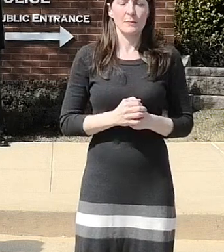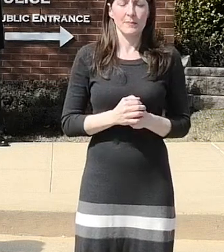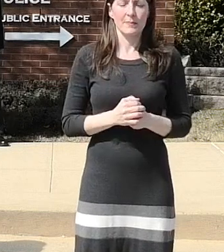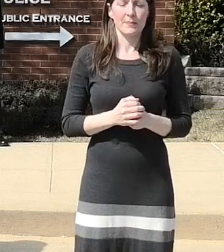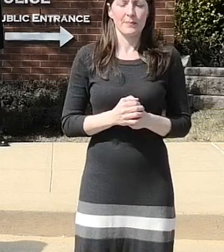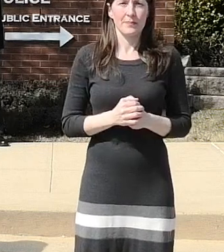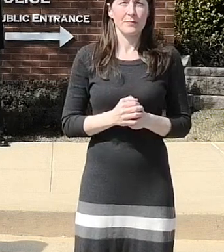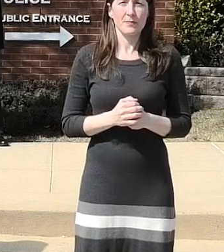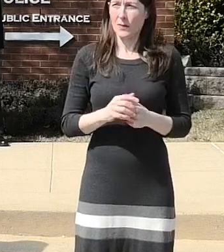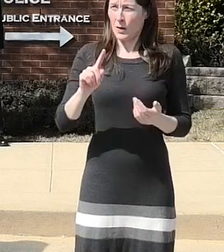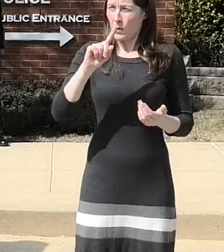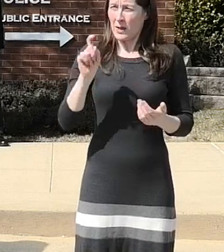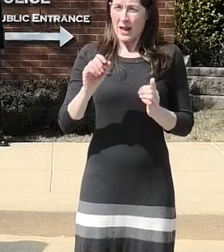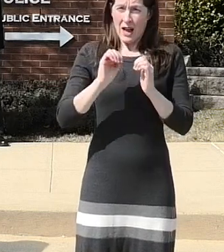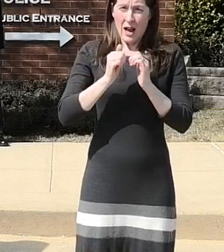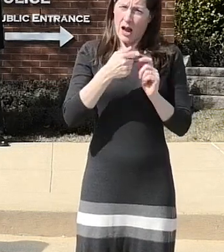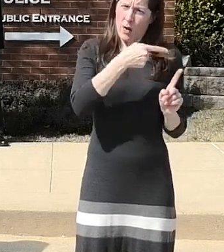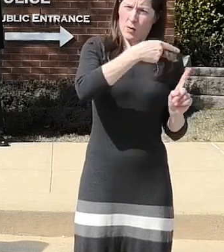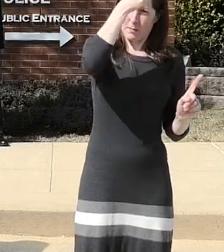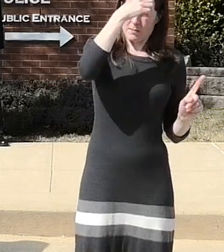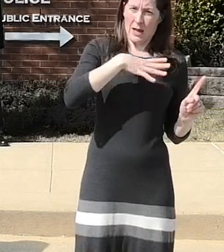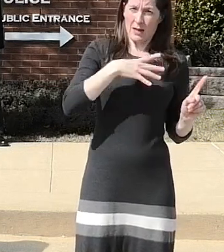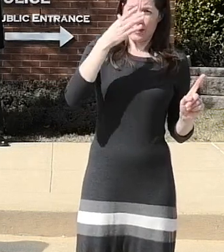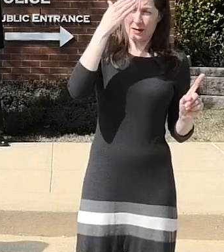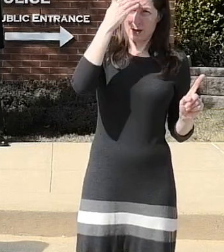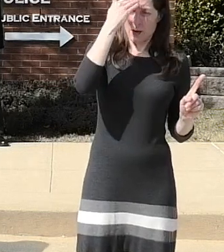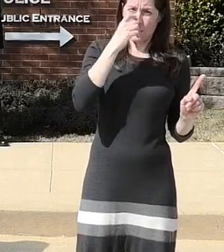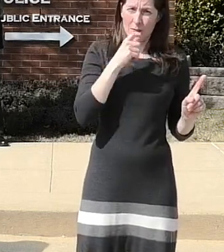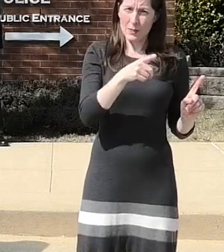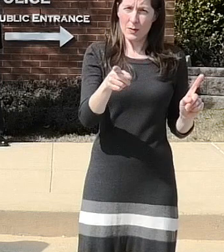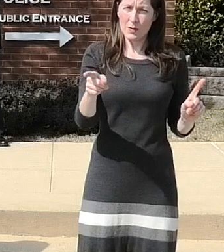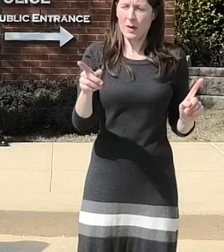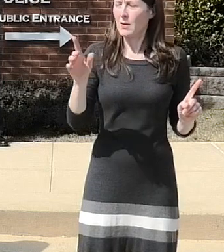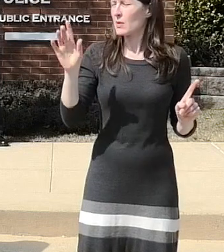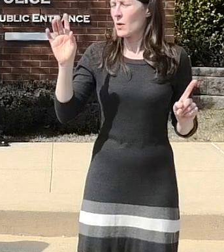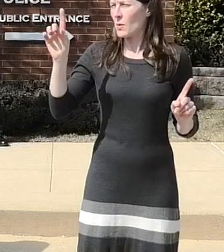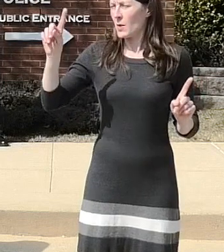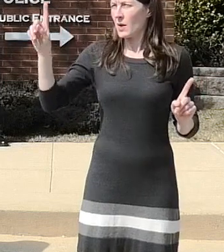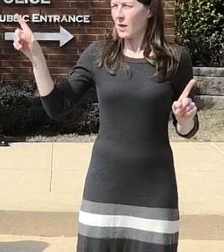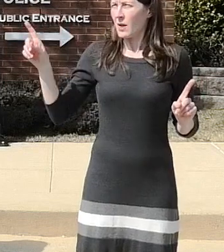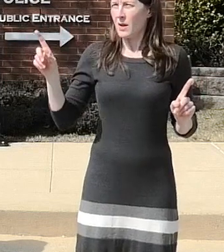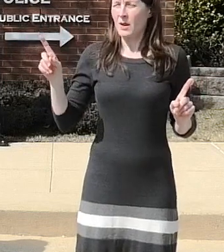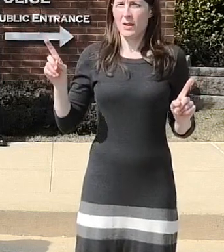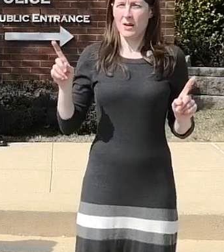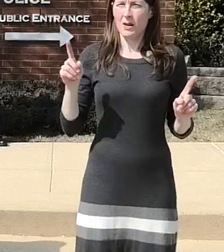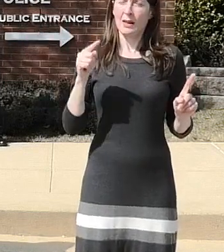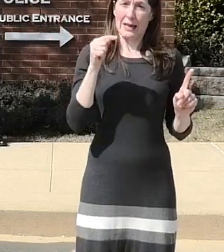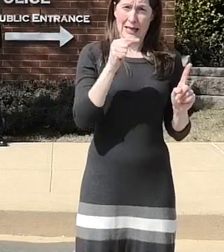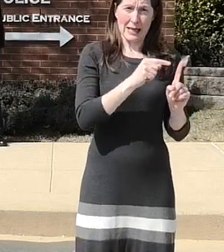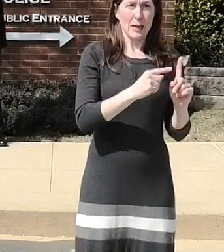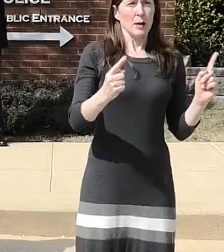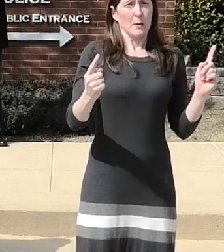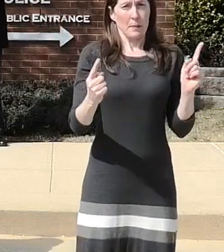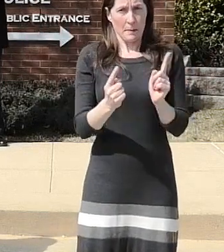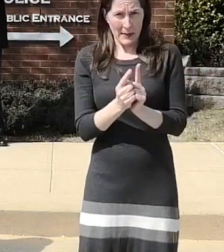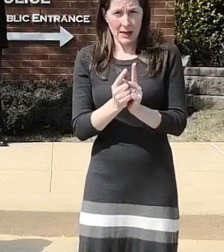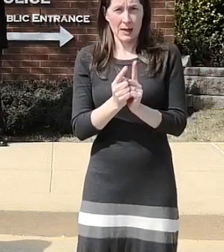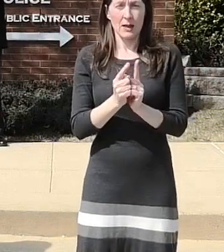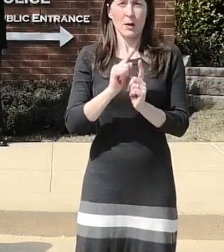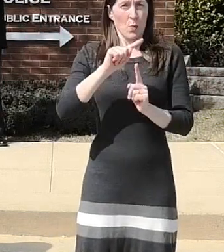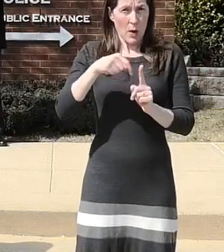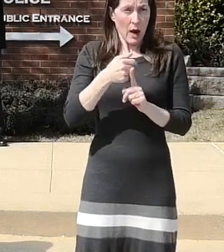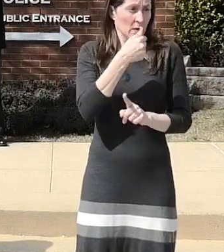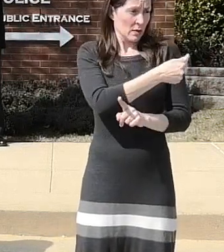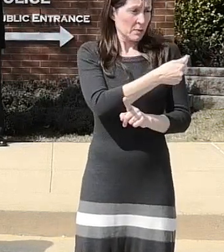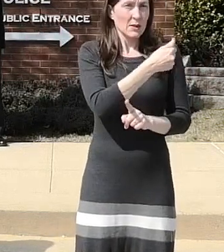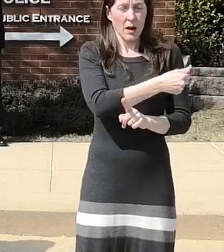how did he know the victims were